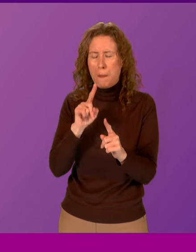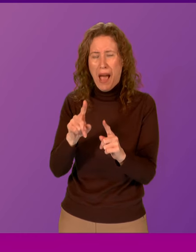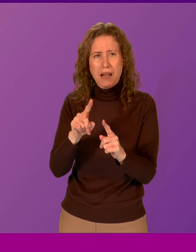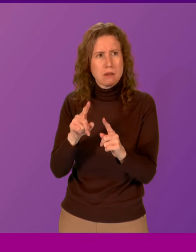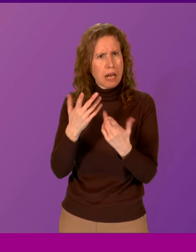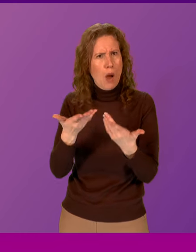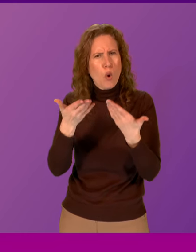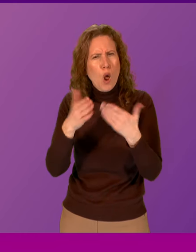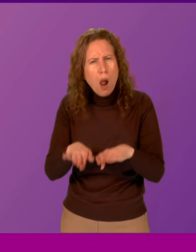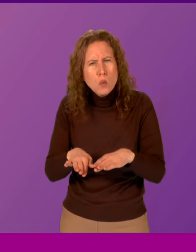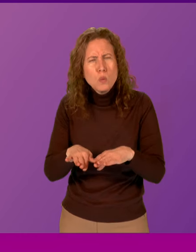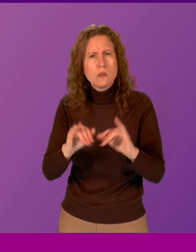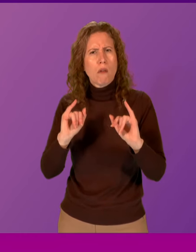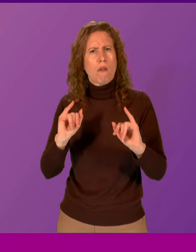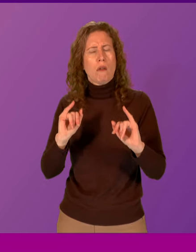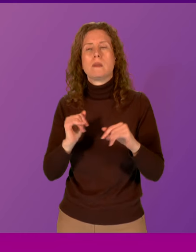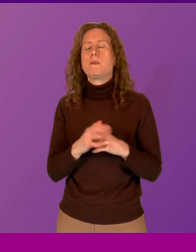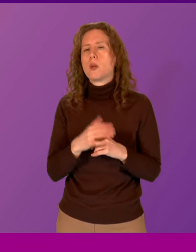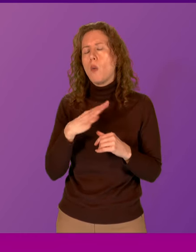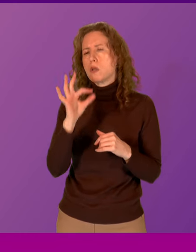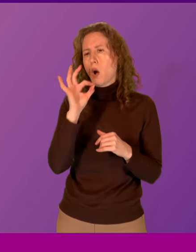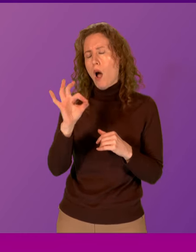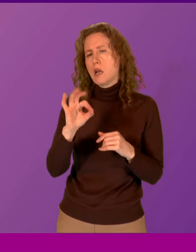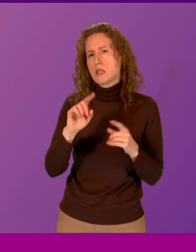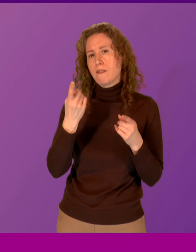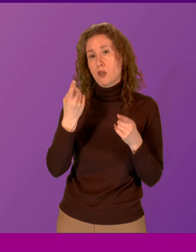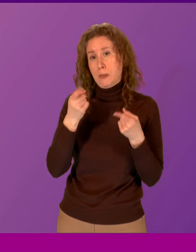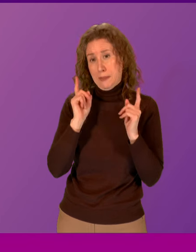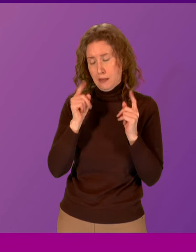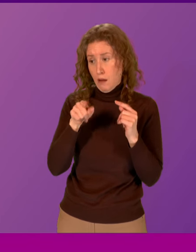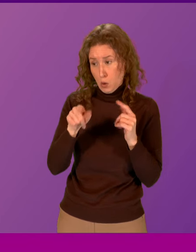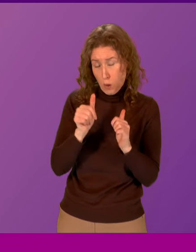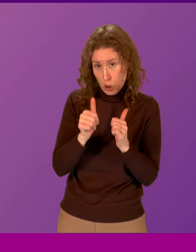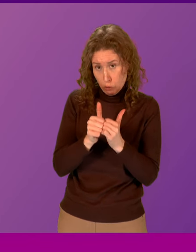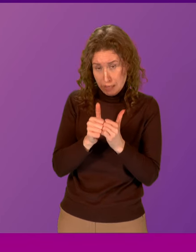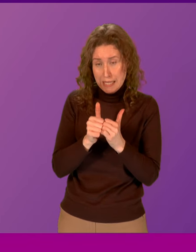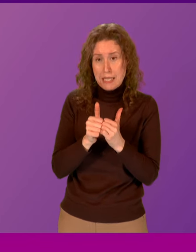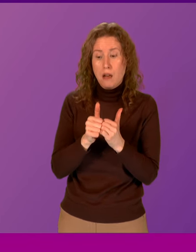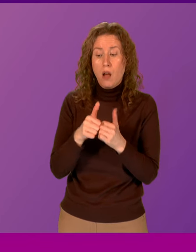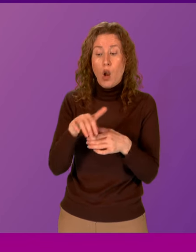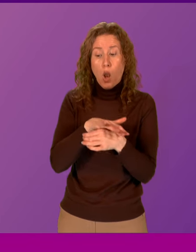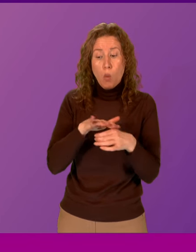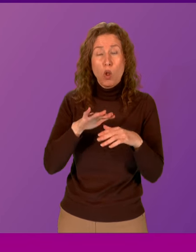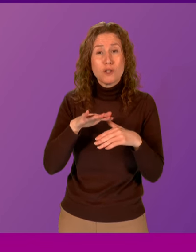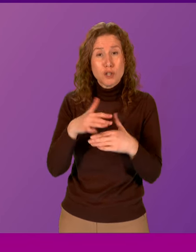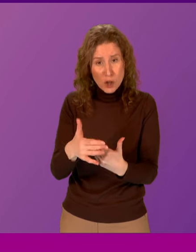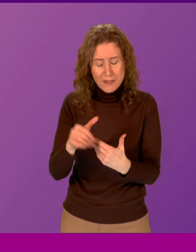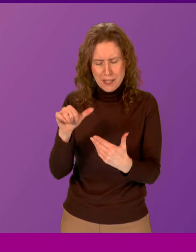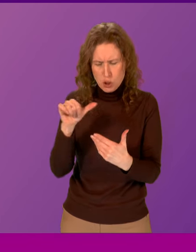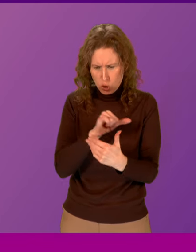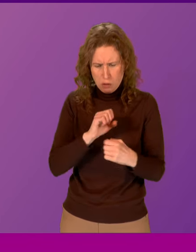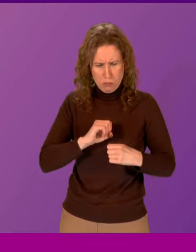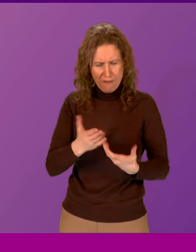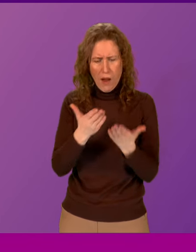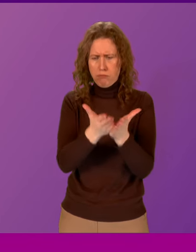to be closed down. Can I ask the First Minister, does he agree that local services should cater to